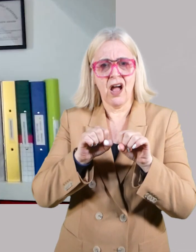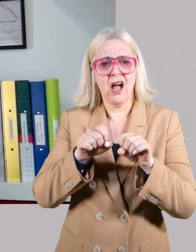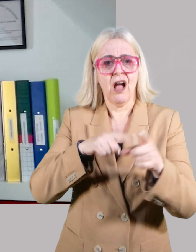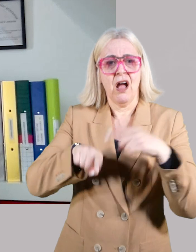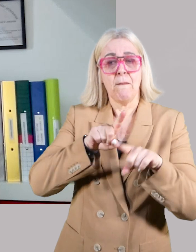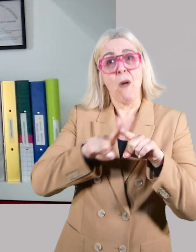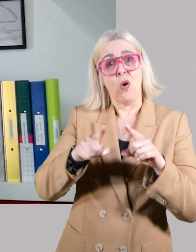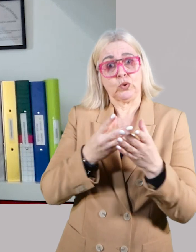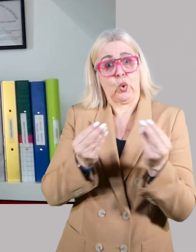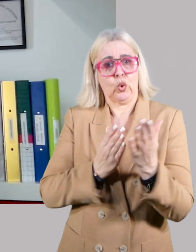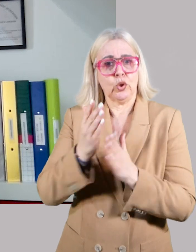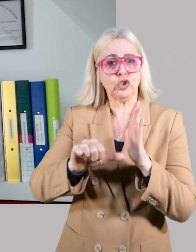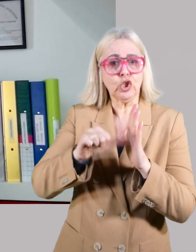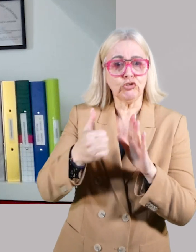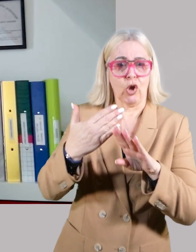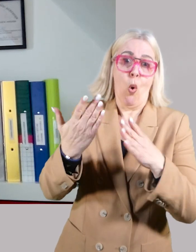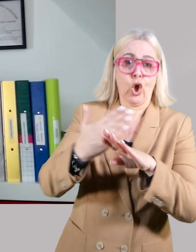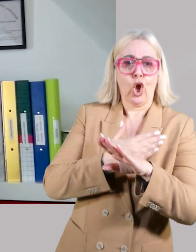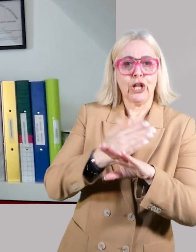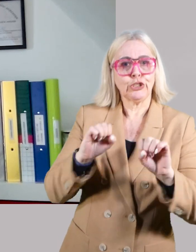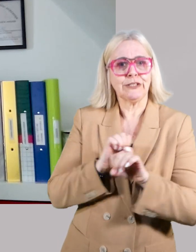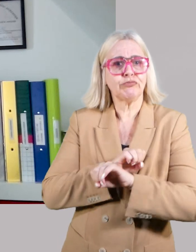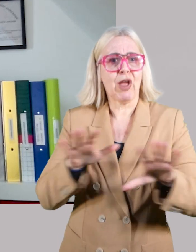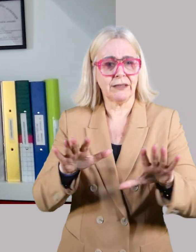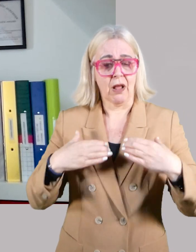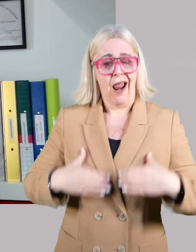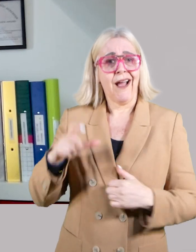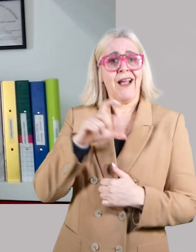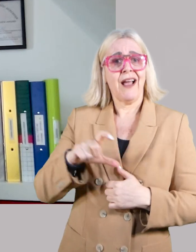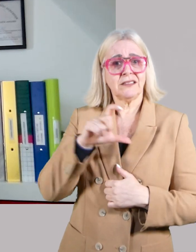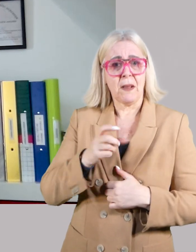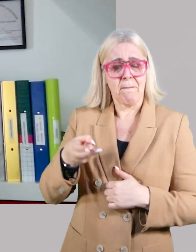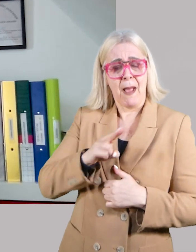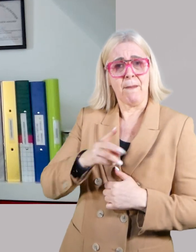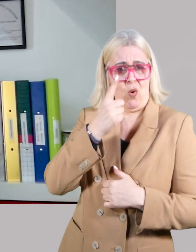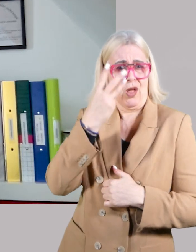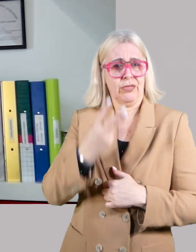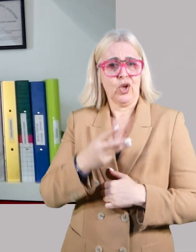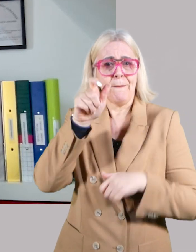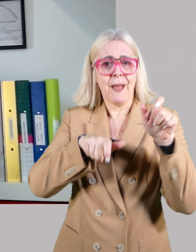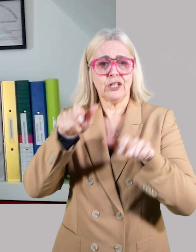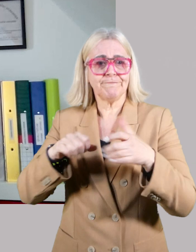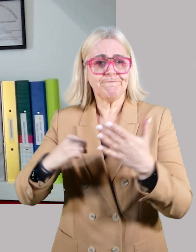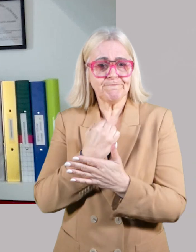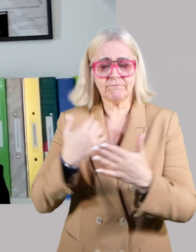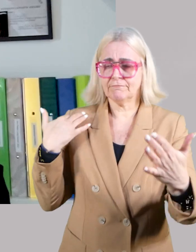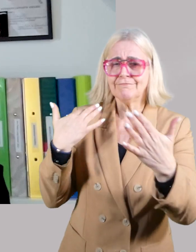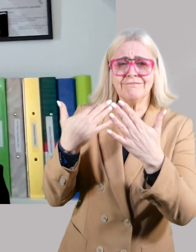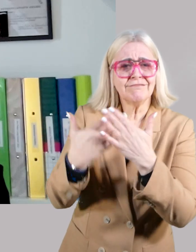those most likely to be cured by surgery has early stages. Lung cancer occurs still in nearly one-third of patients. Unfortunately,